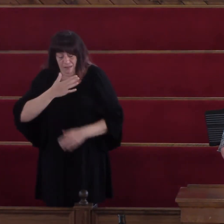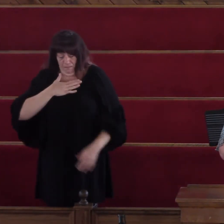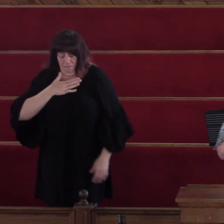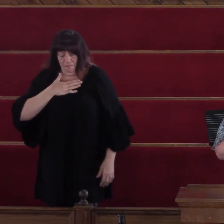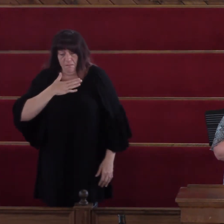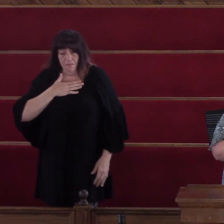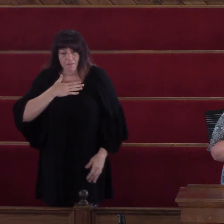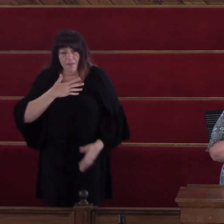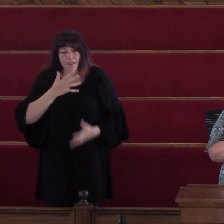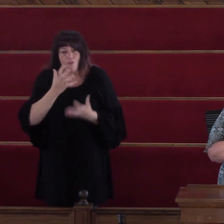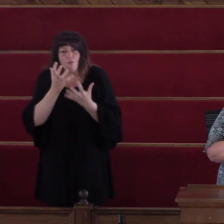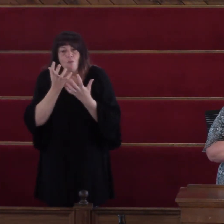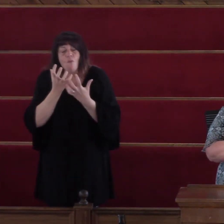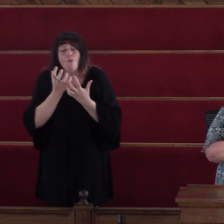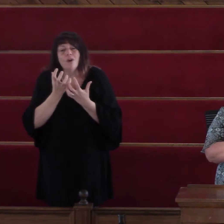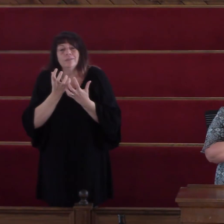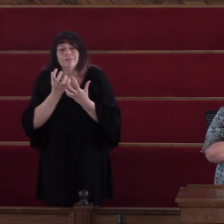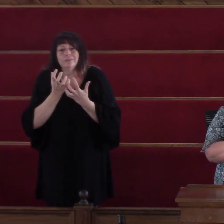desire